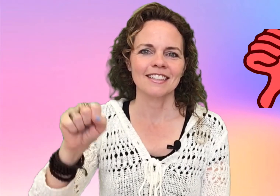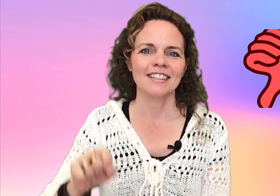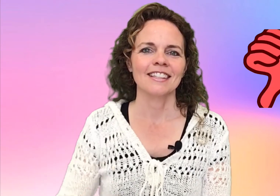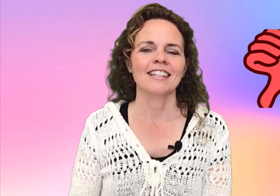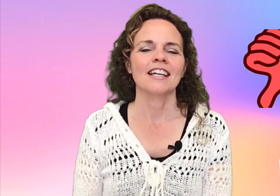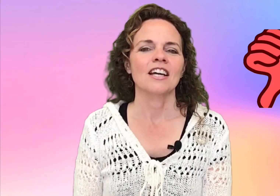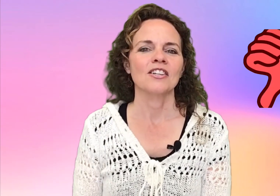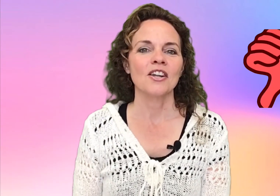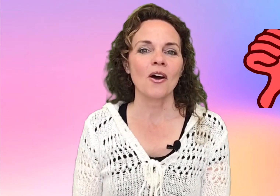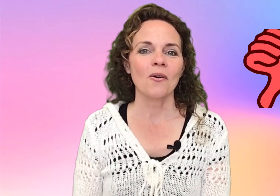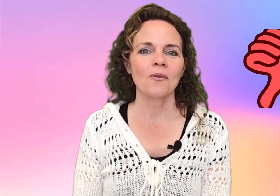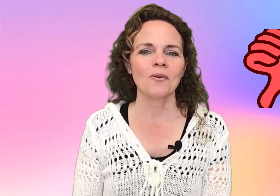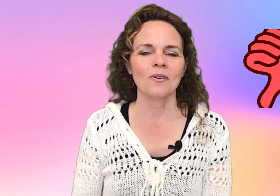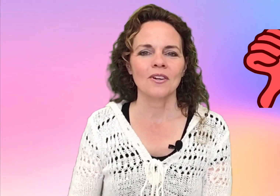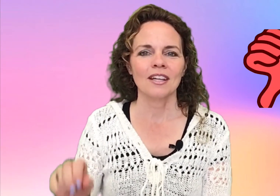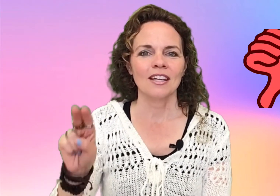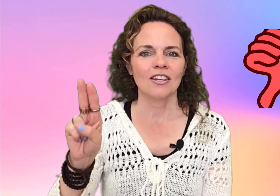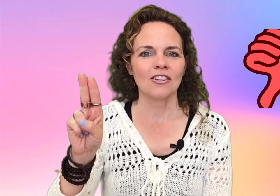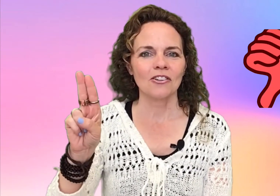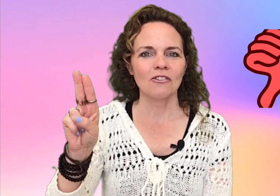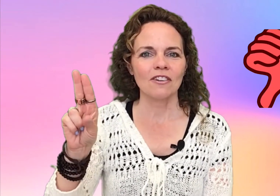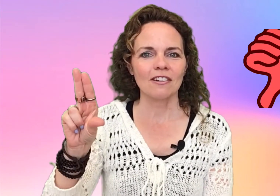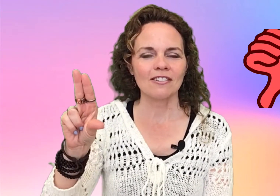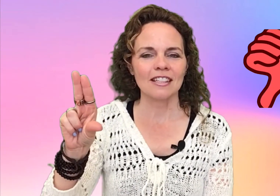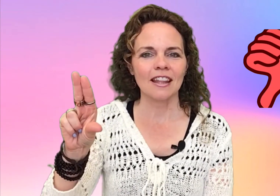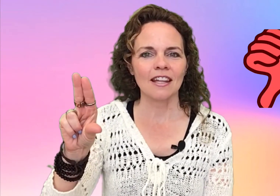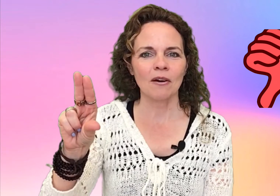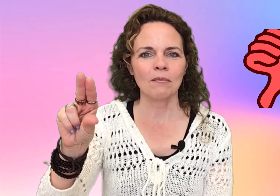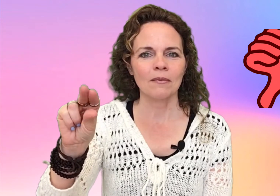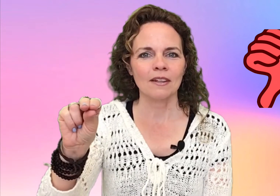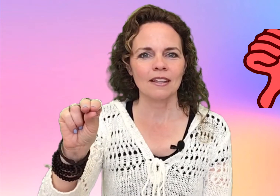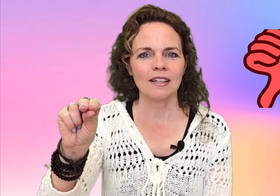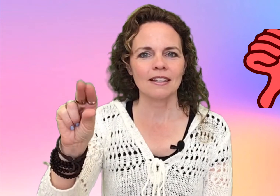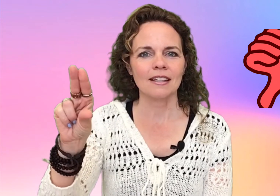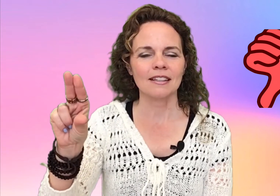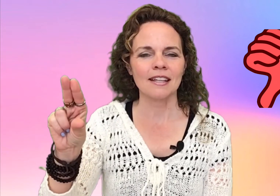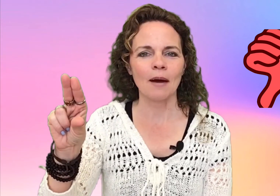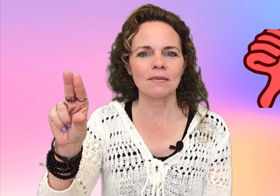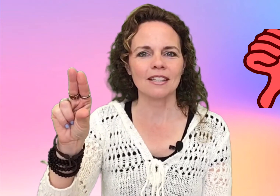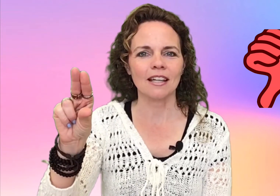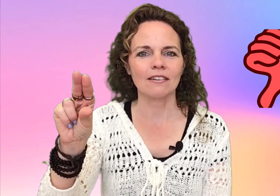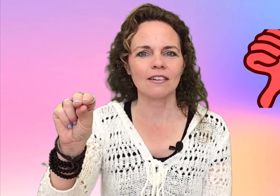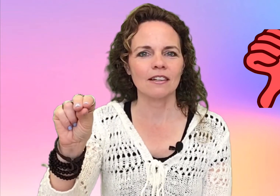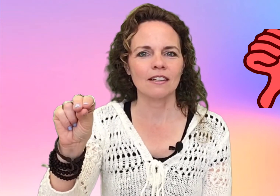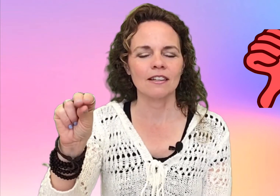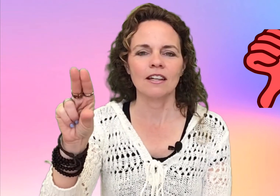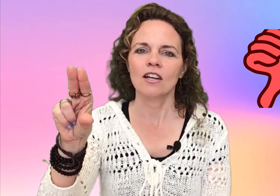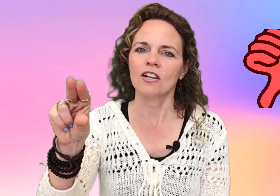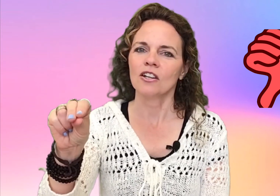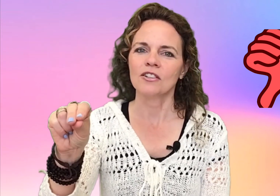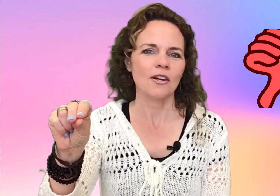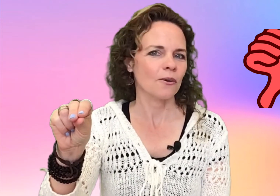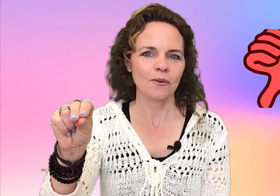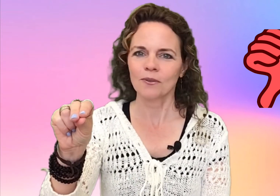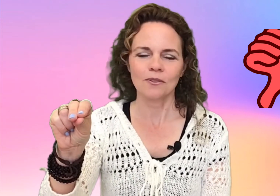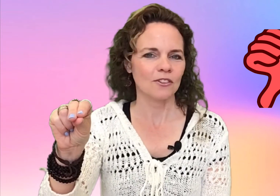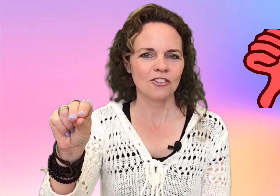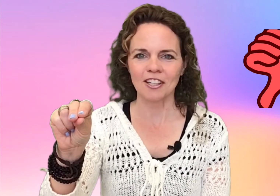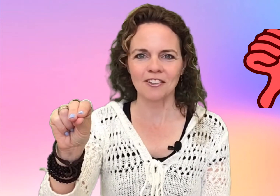No. Two fingers and a thumb tap together. No. Shake your